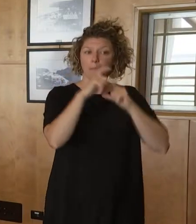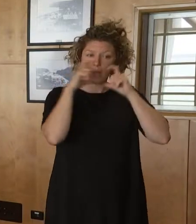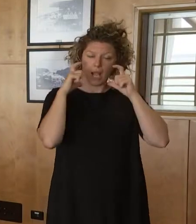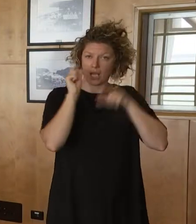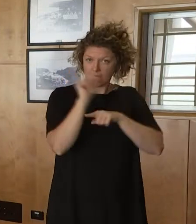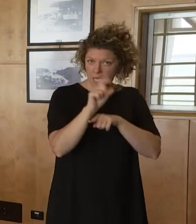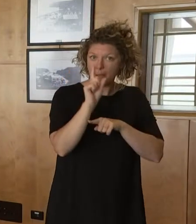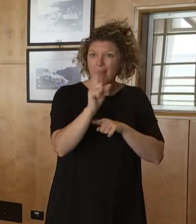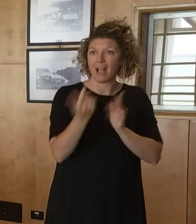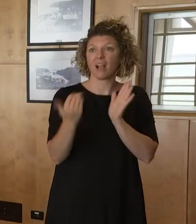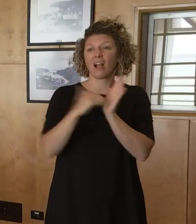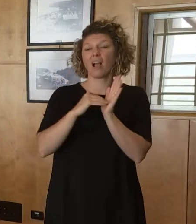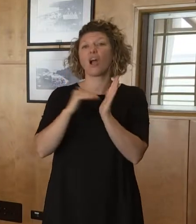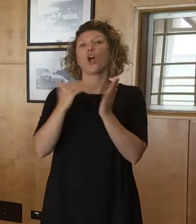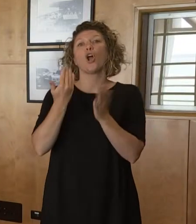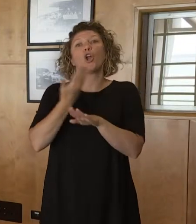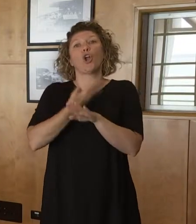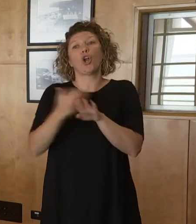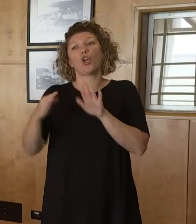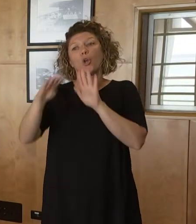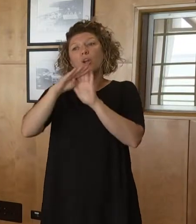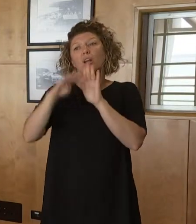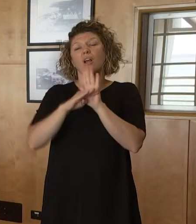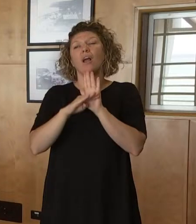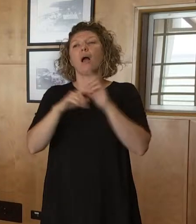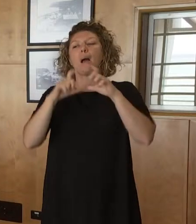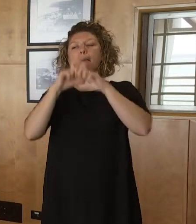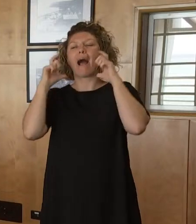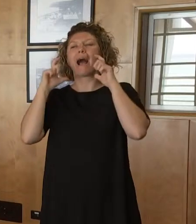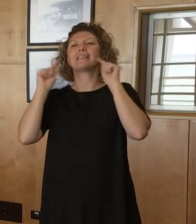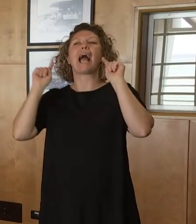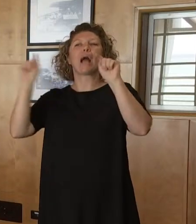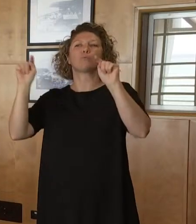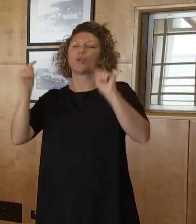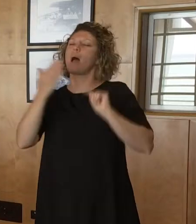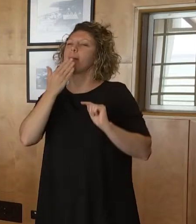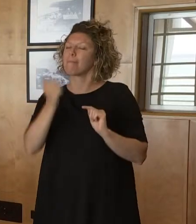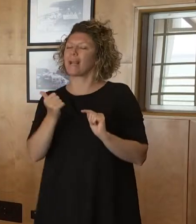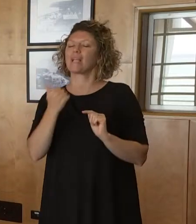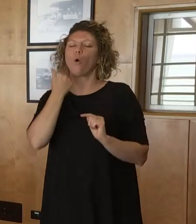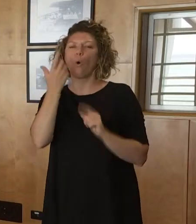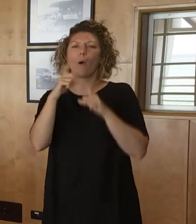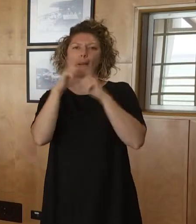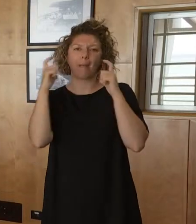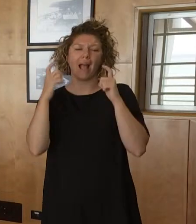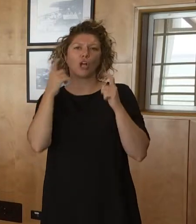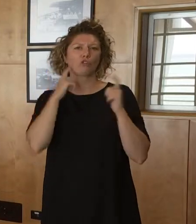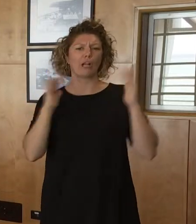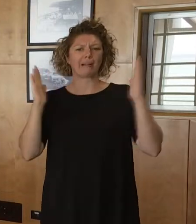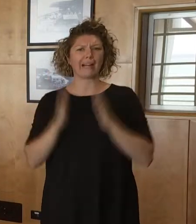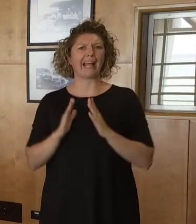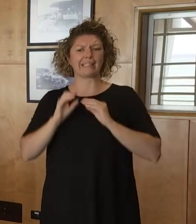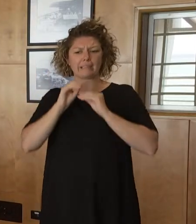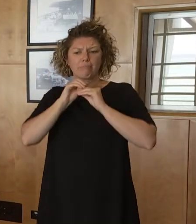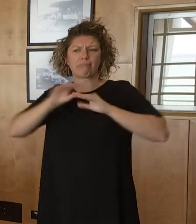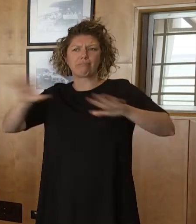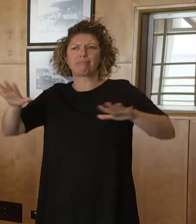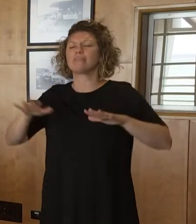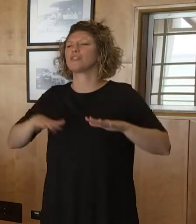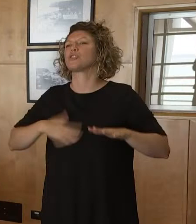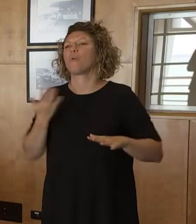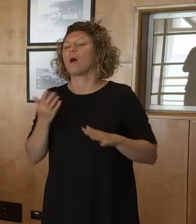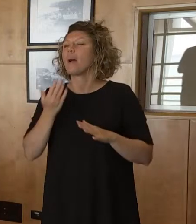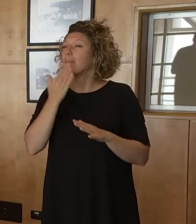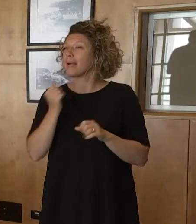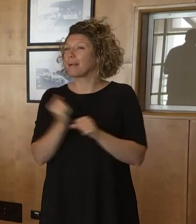stop those increased numbers translating into more community transmission. So it's really important to make sure